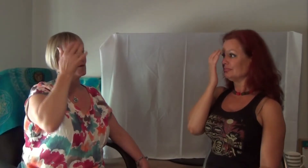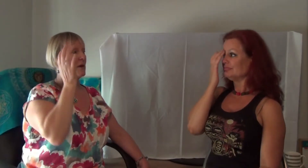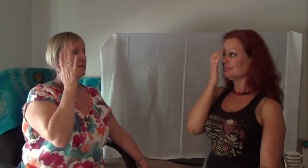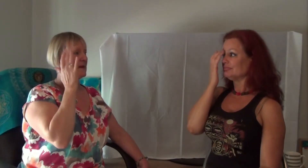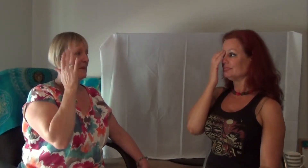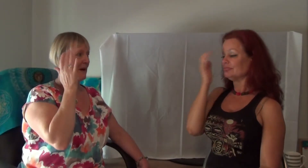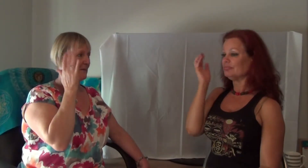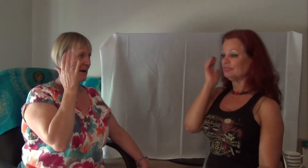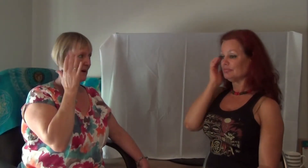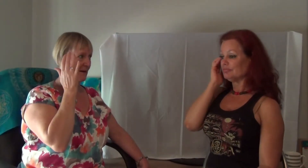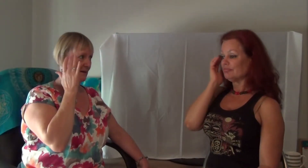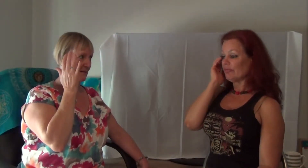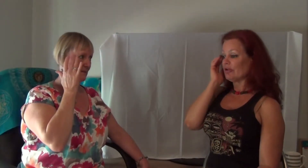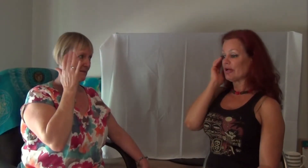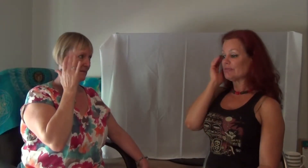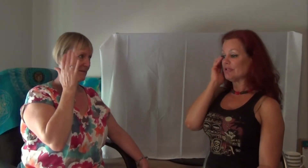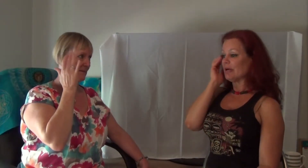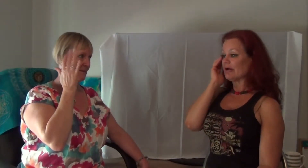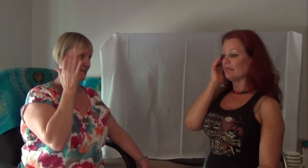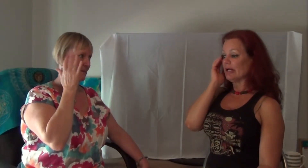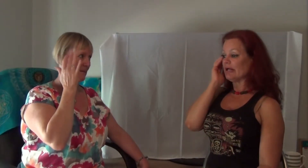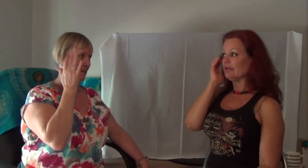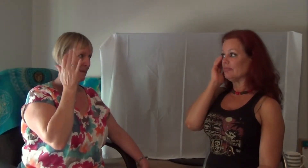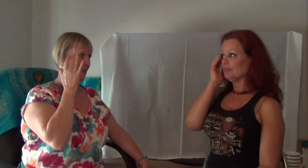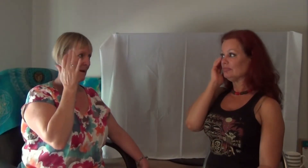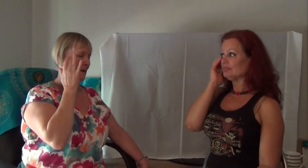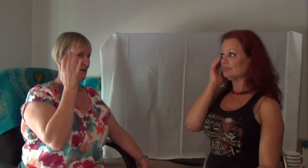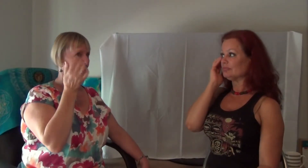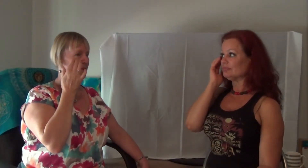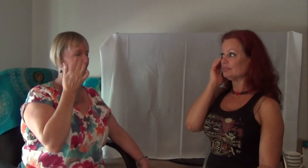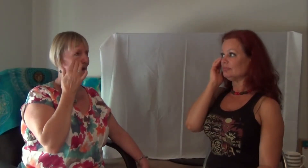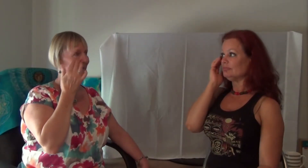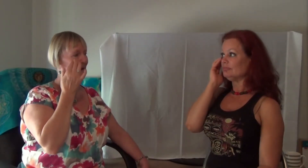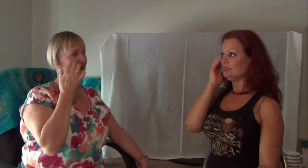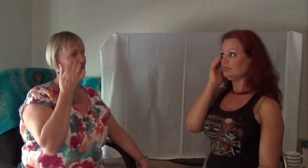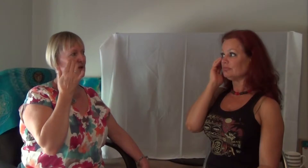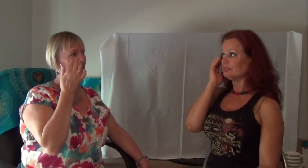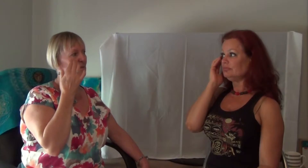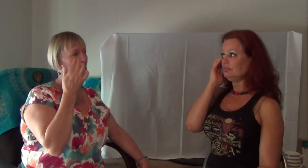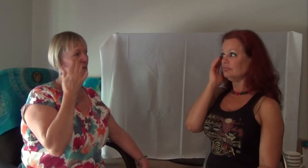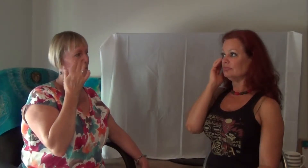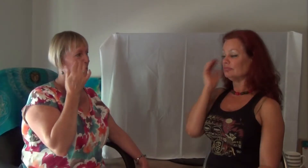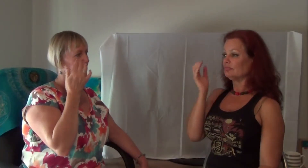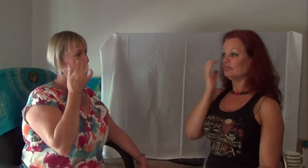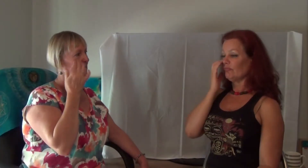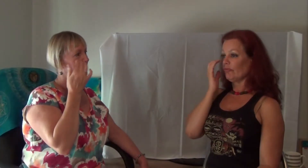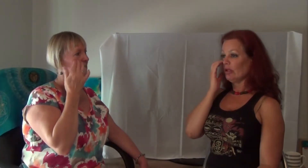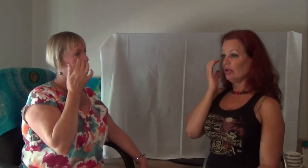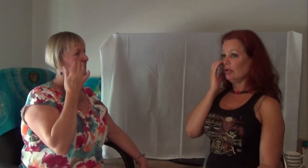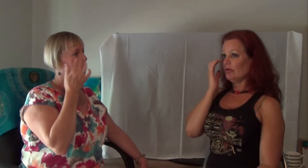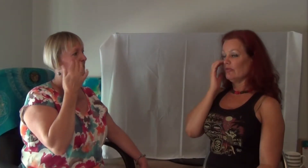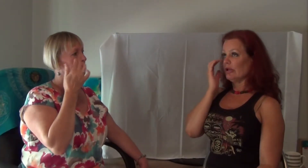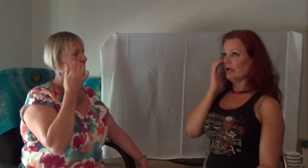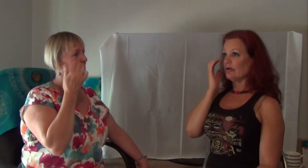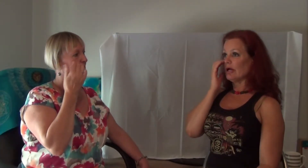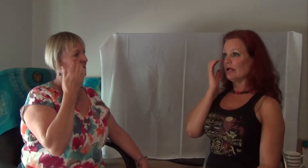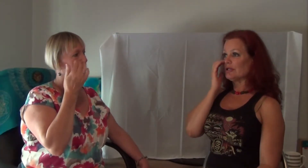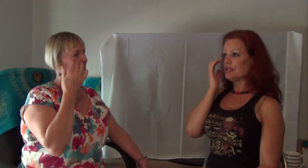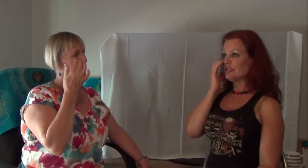Trapped in the back of my head. Trapped in the back of my head. So if that anger had a shape, what would it be? If that anger had a